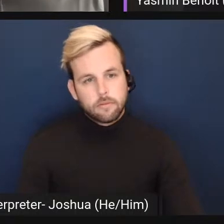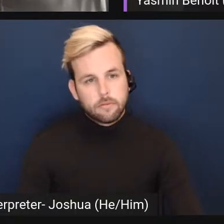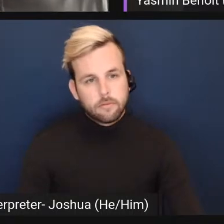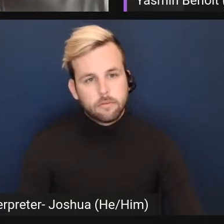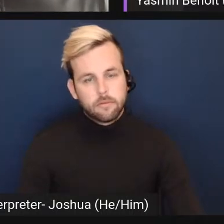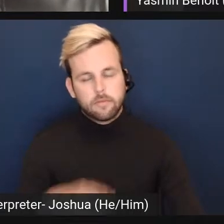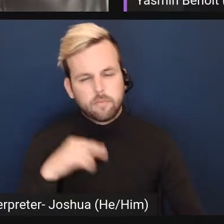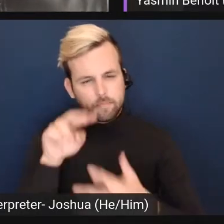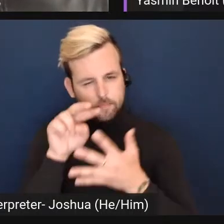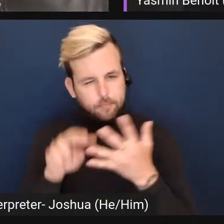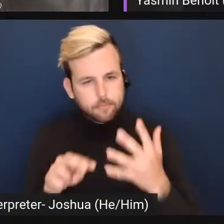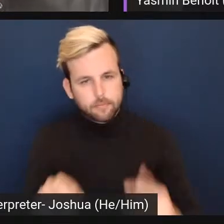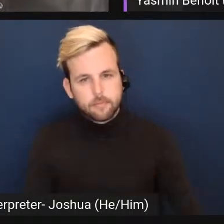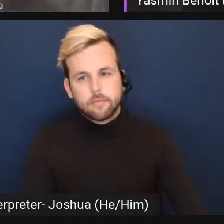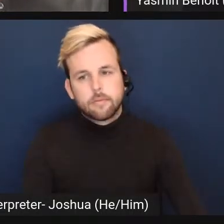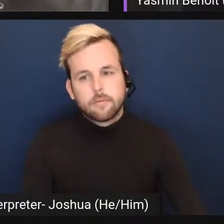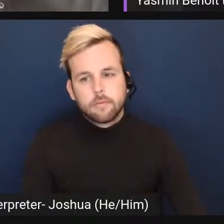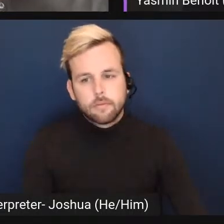I'm just looking through these.